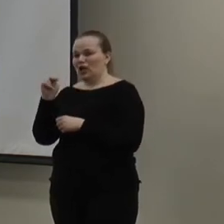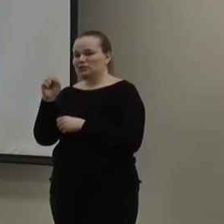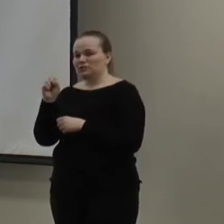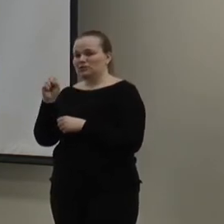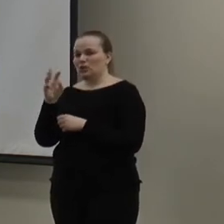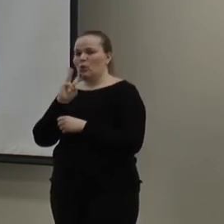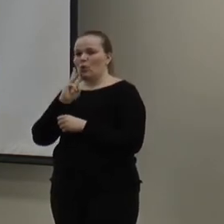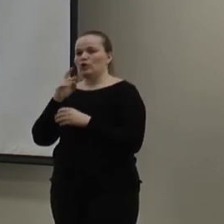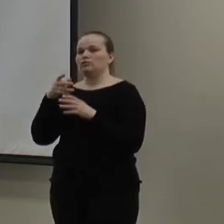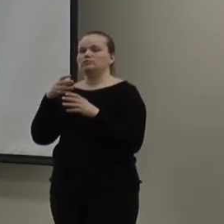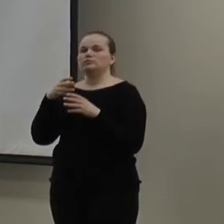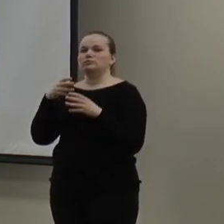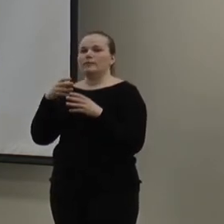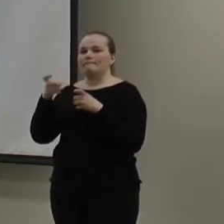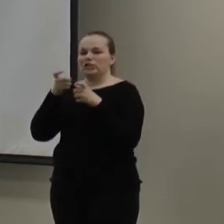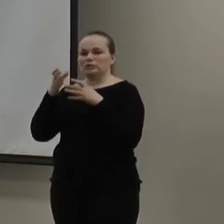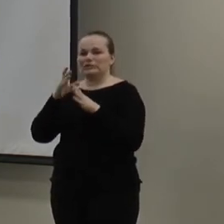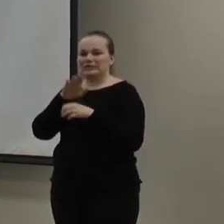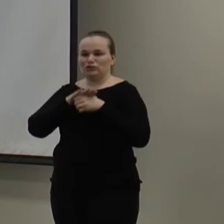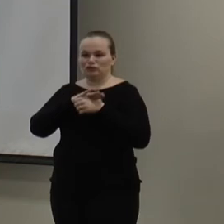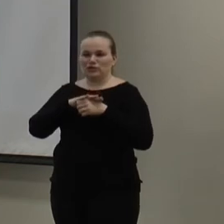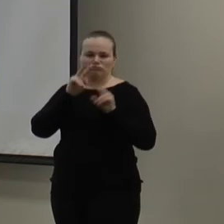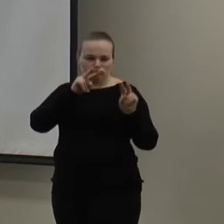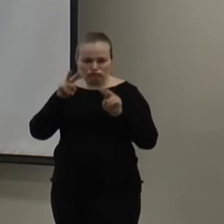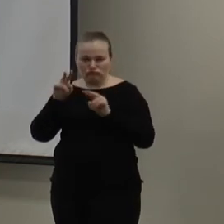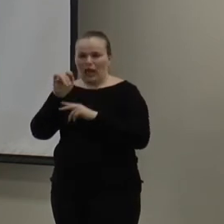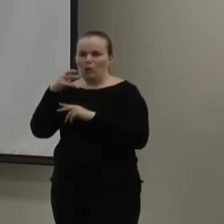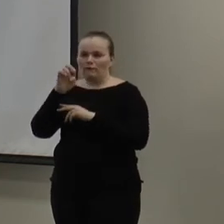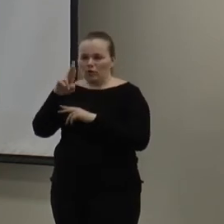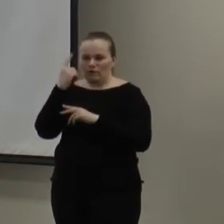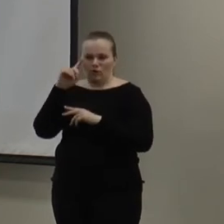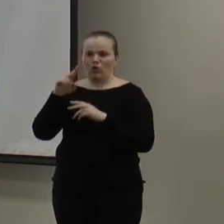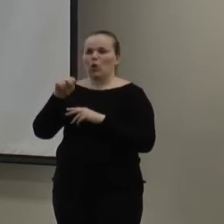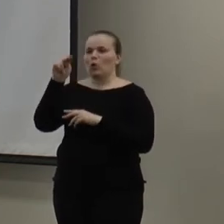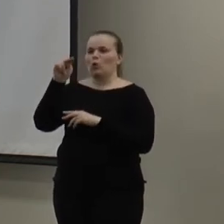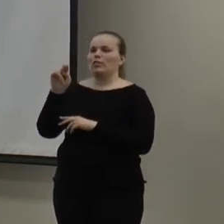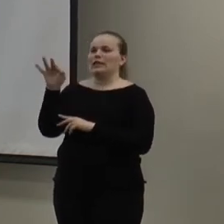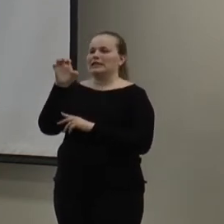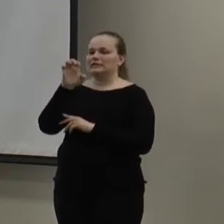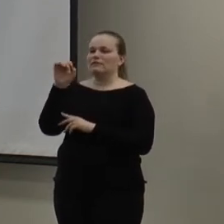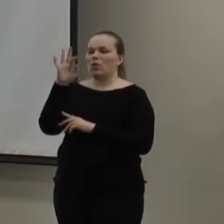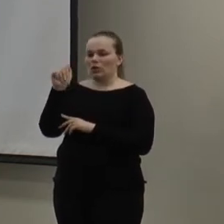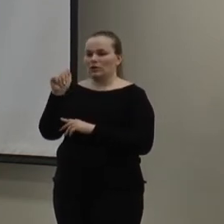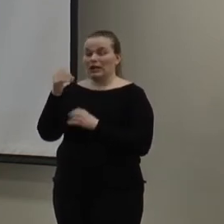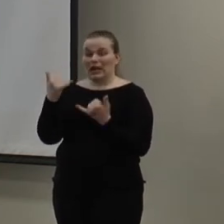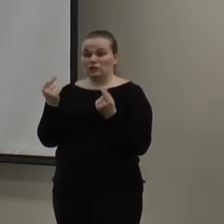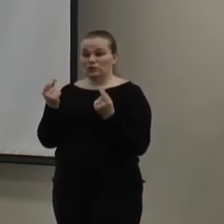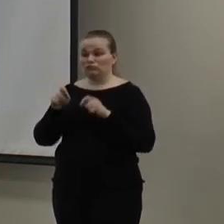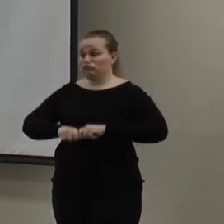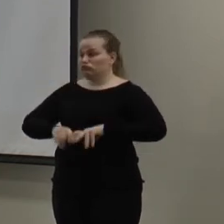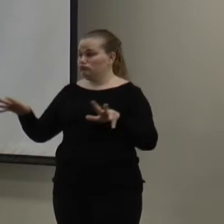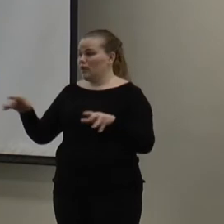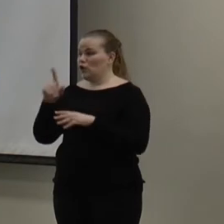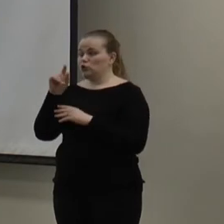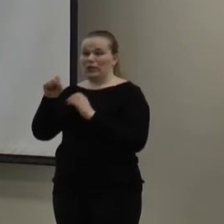Management District, which basically kind of oversees our aquifers for Northeast Florida. They are basically putting out a 20-year